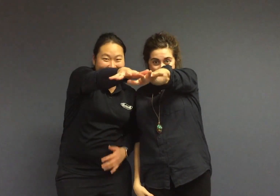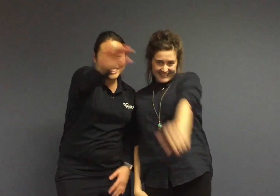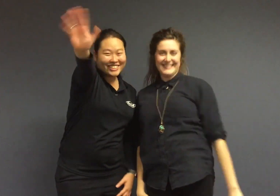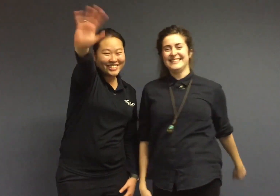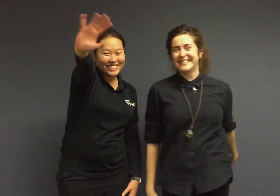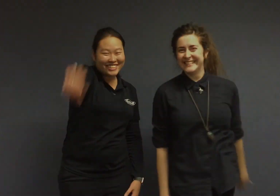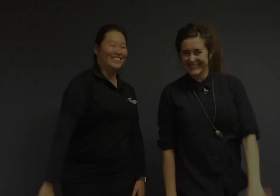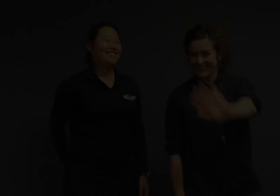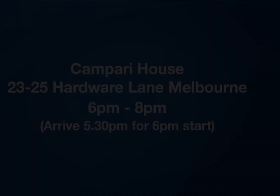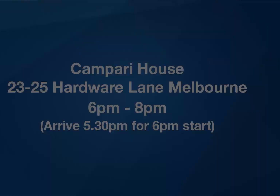fantastic.